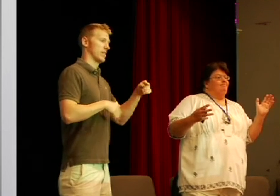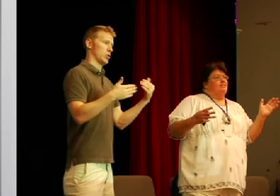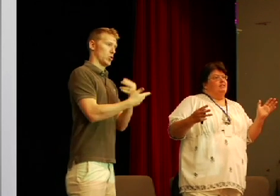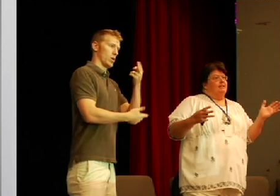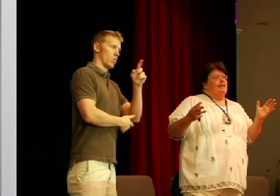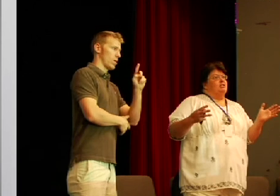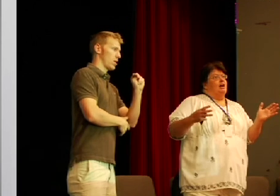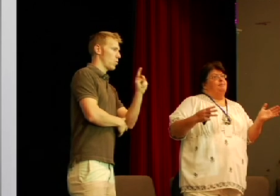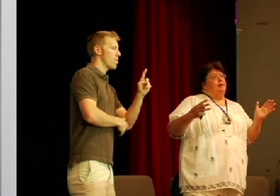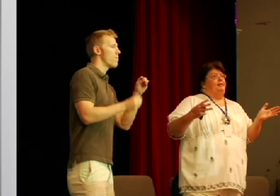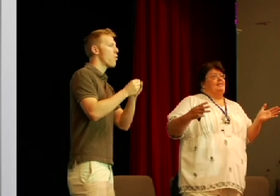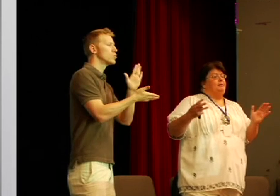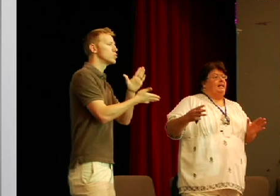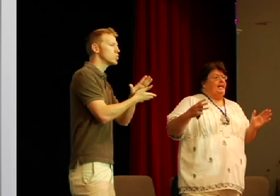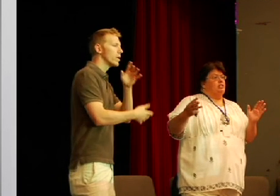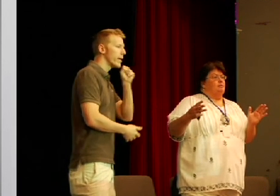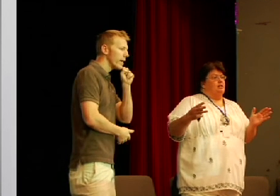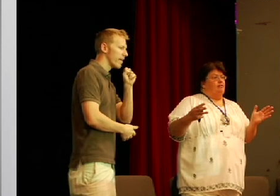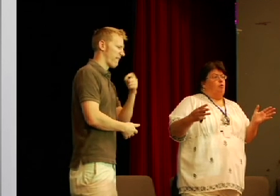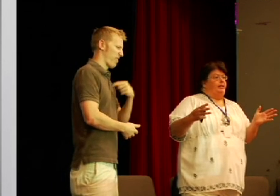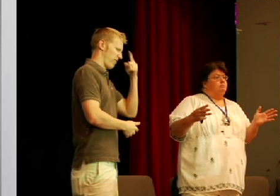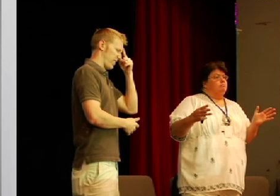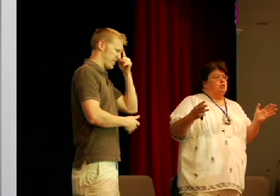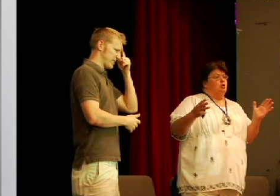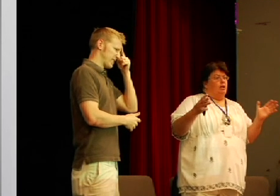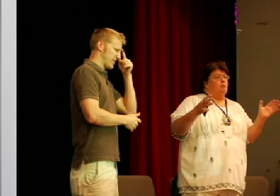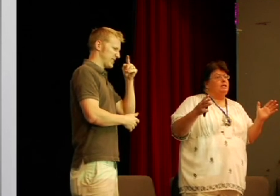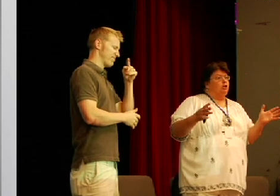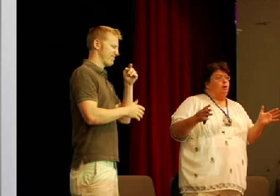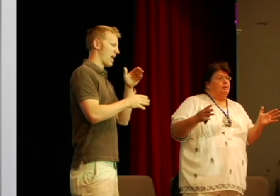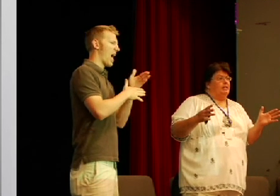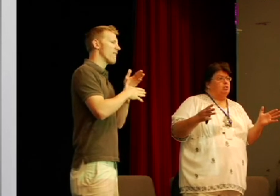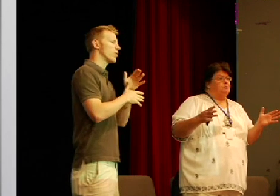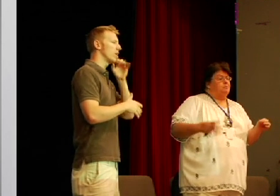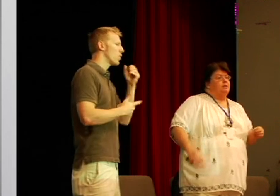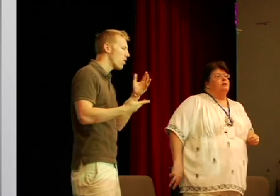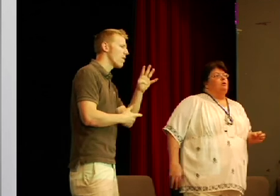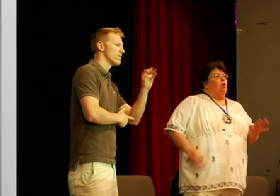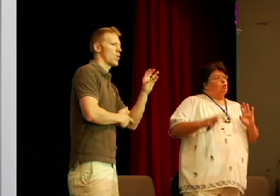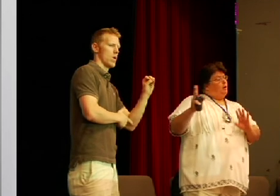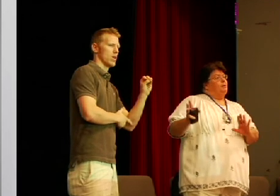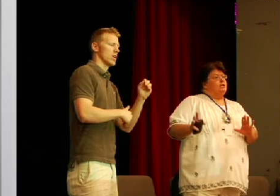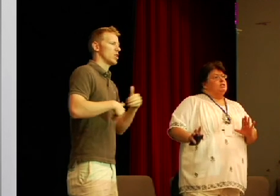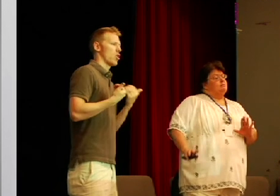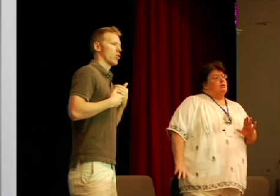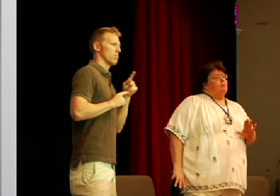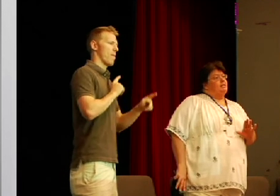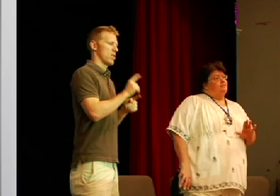age it's up I think the median age is up to like 40 so a little bit younger population older population seems to not be as